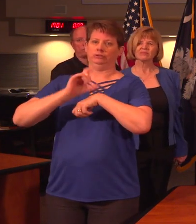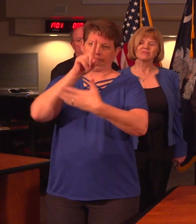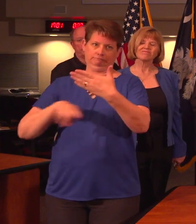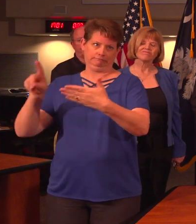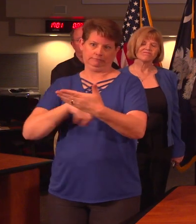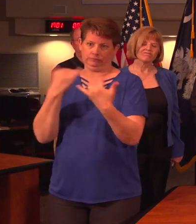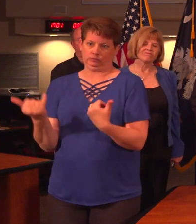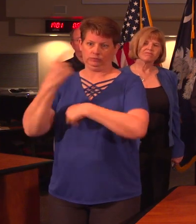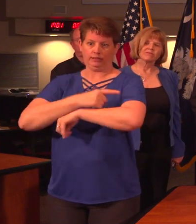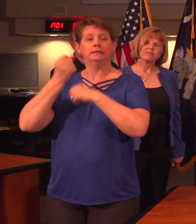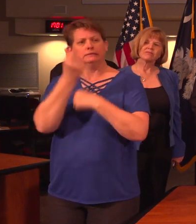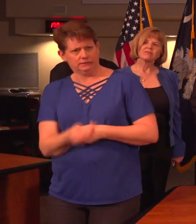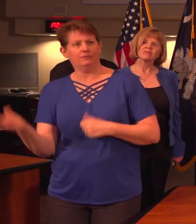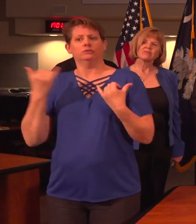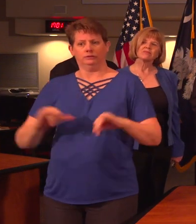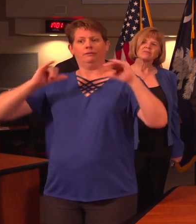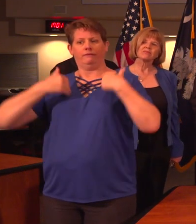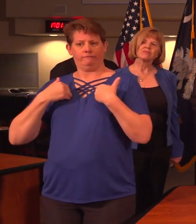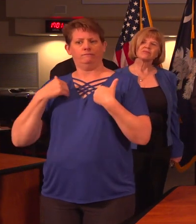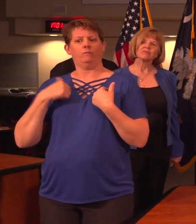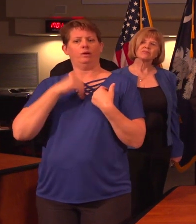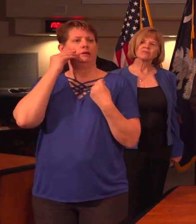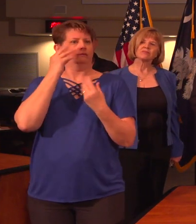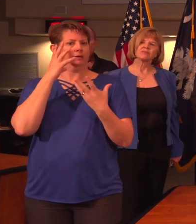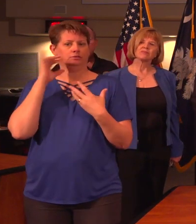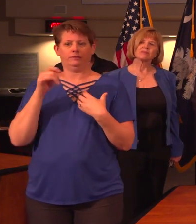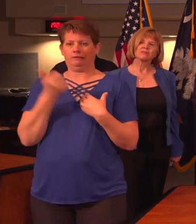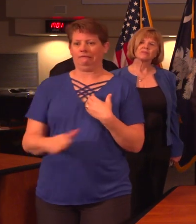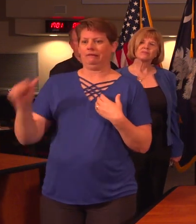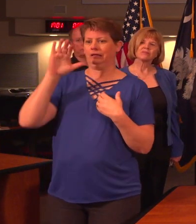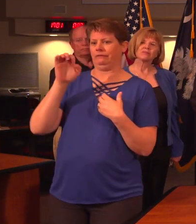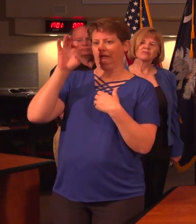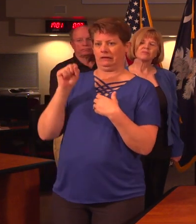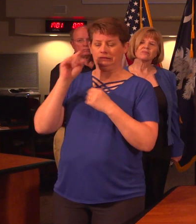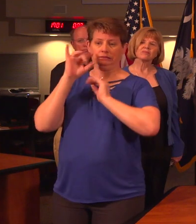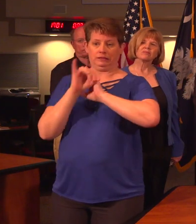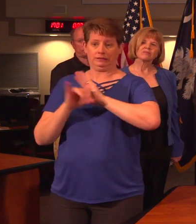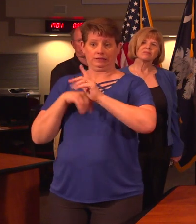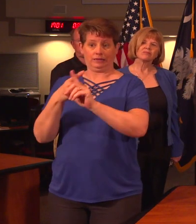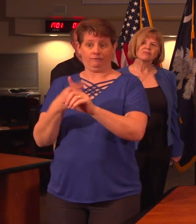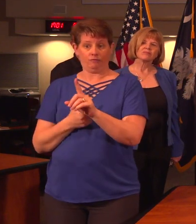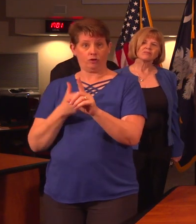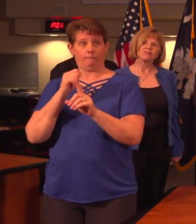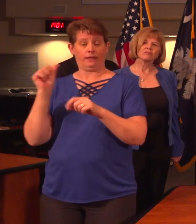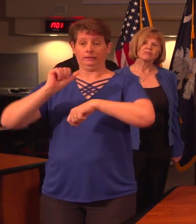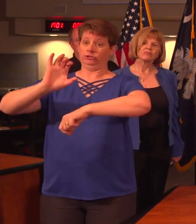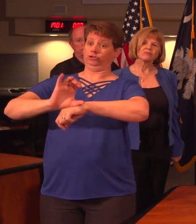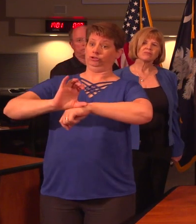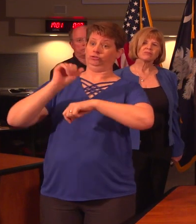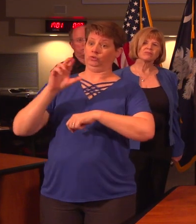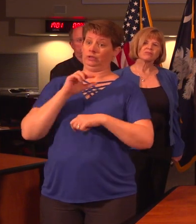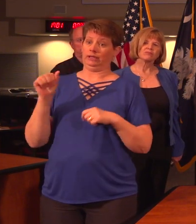services today but a lot of them still did Do we have information that any of these cases so far identified came from a church